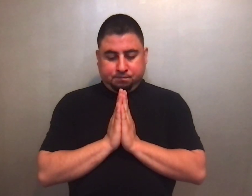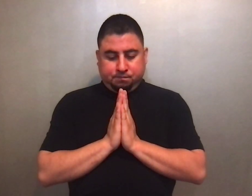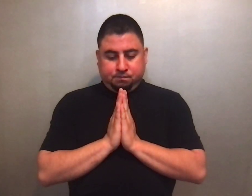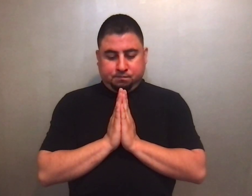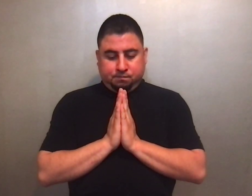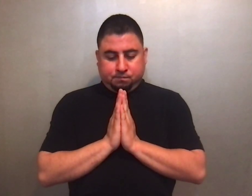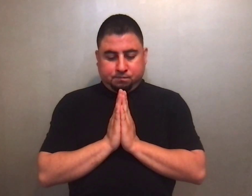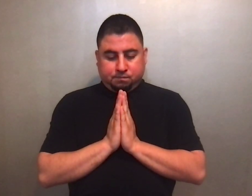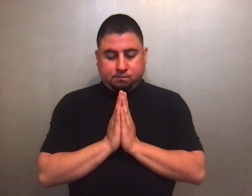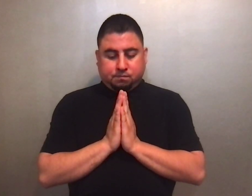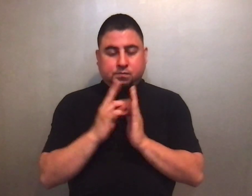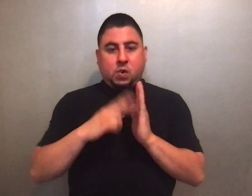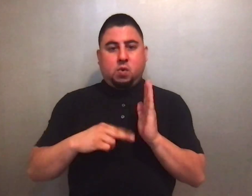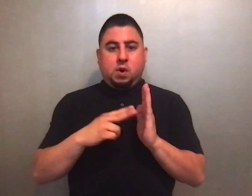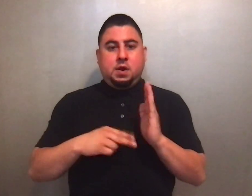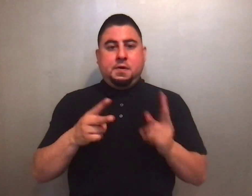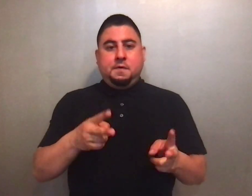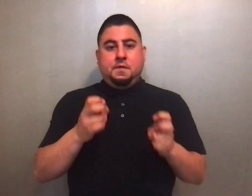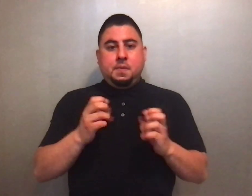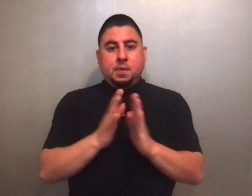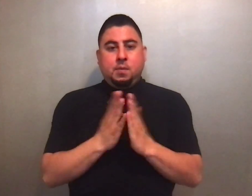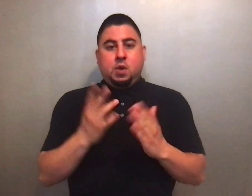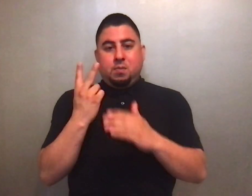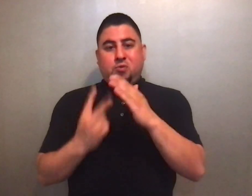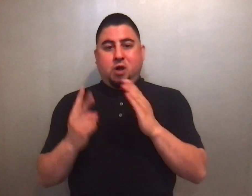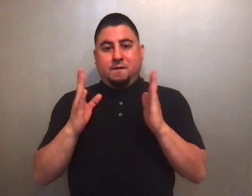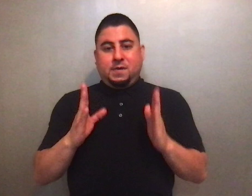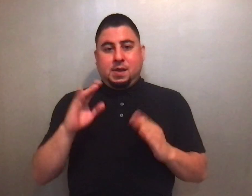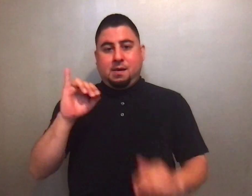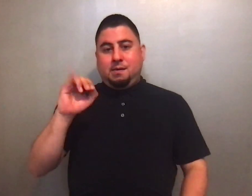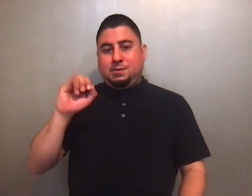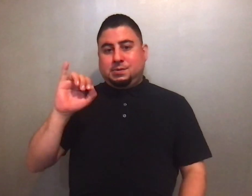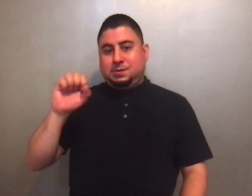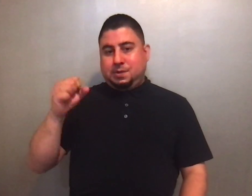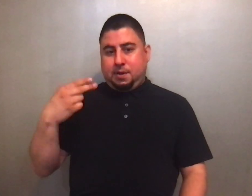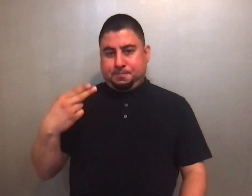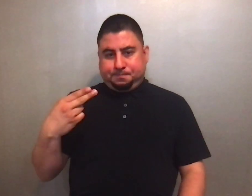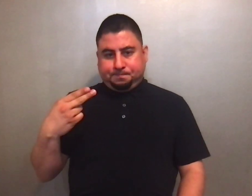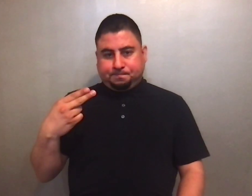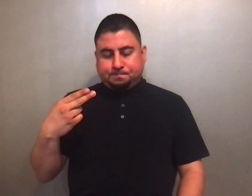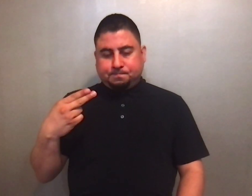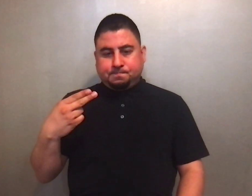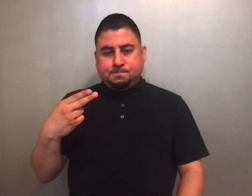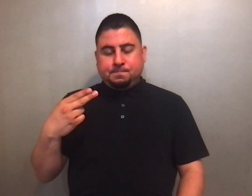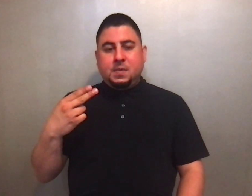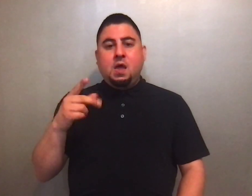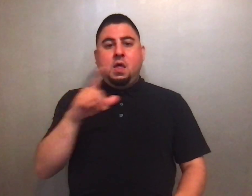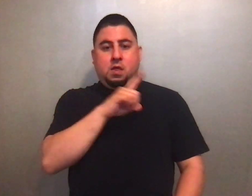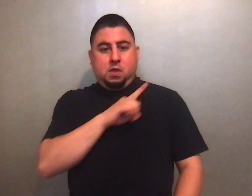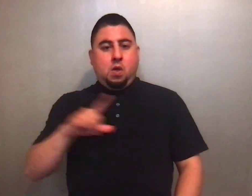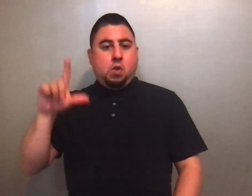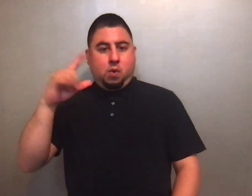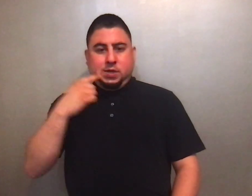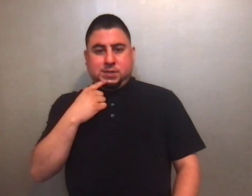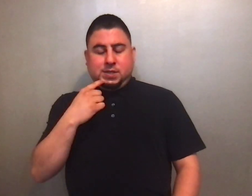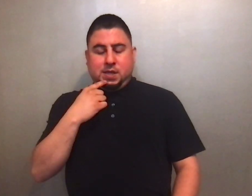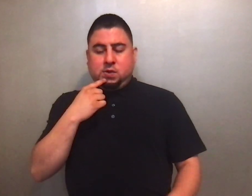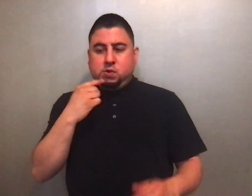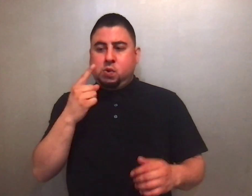A reading from the book of the prophet Isaiah. Thus says the Lord, who opens a way in the